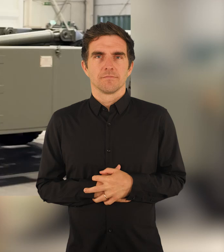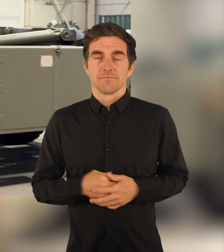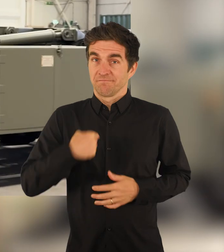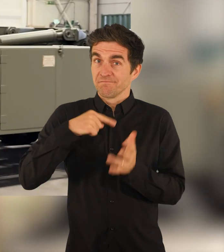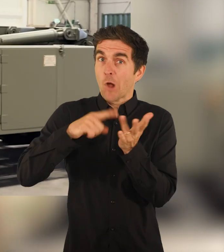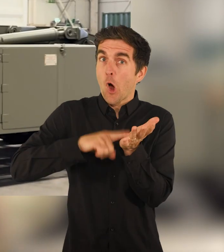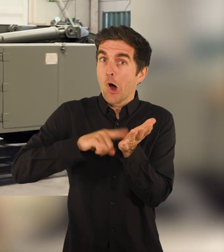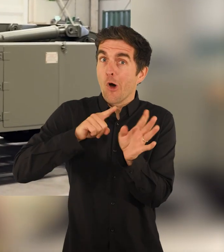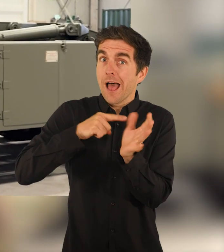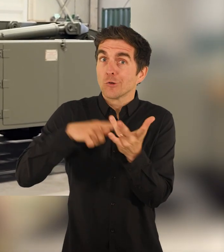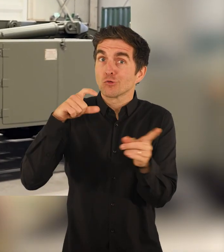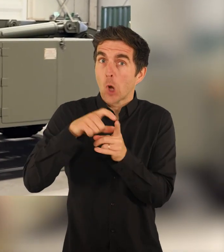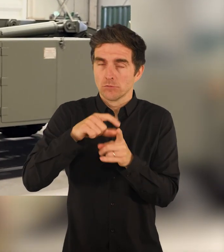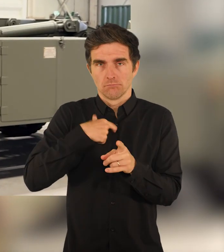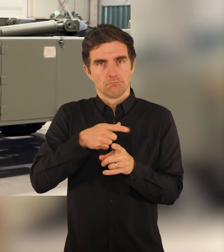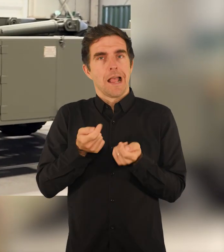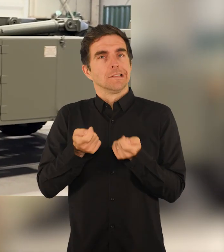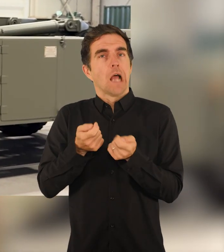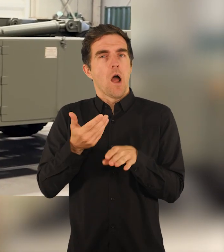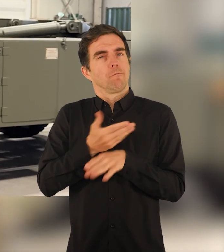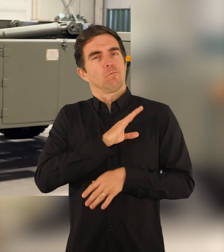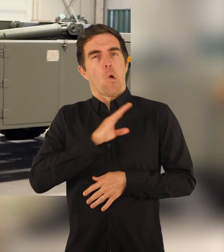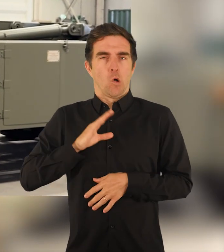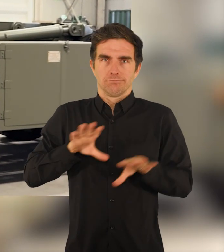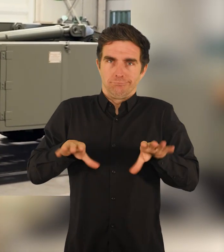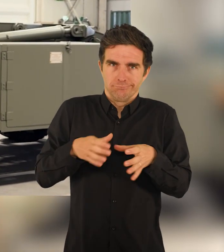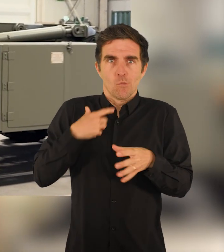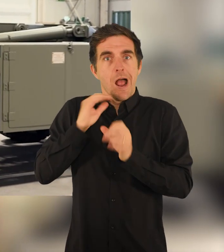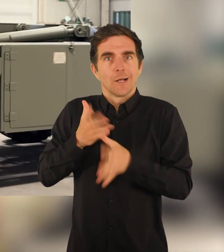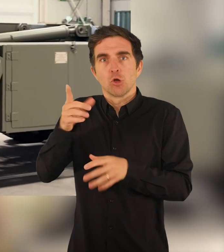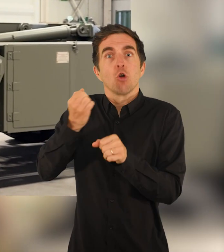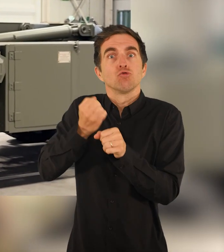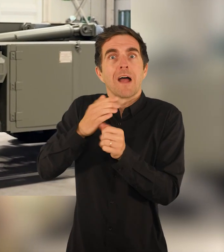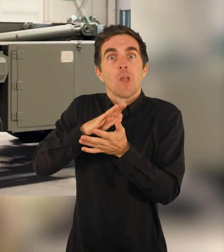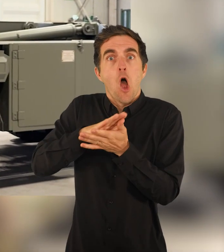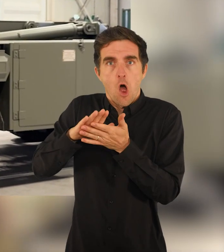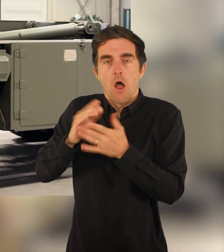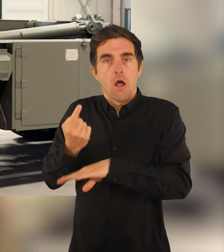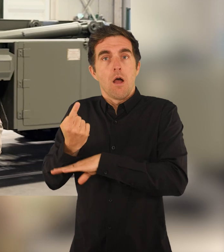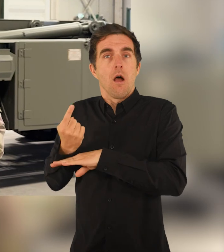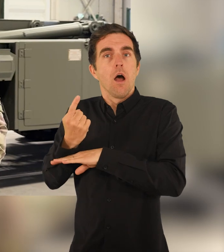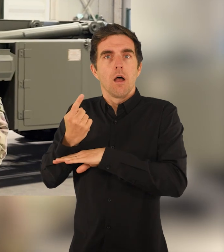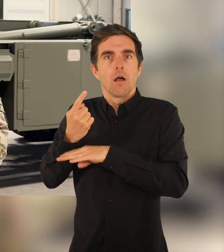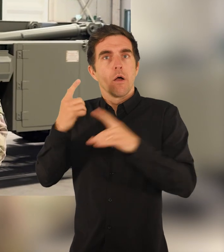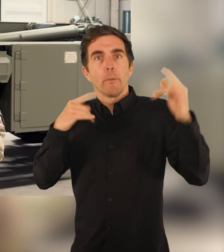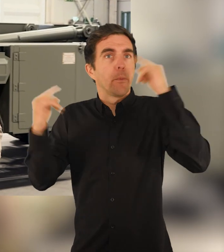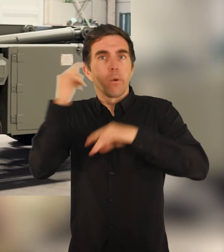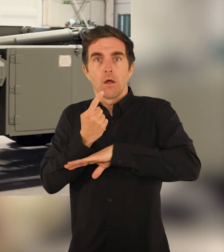My name is Oli Todd. I work in Task Force Kindred and I'd like to introduce to you the Gravehawk air defence system, which has been developed